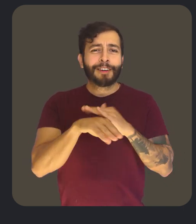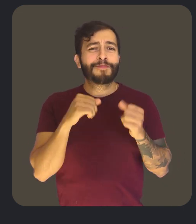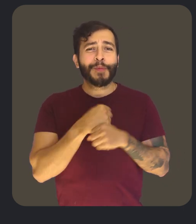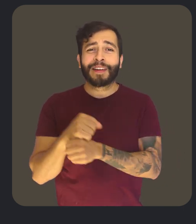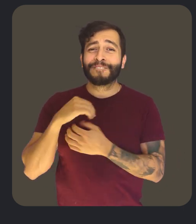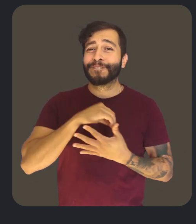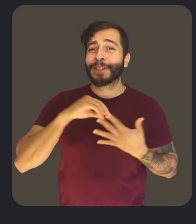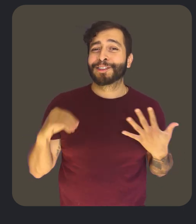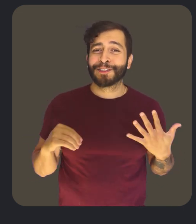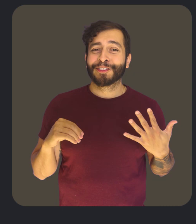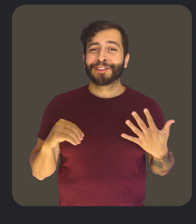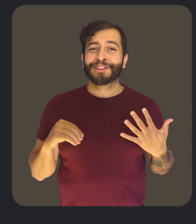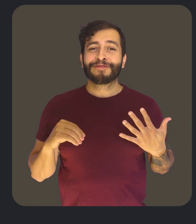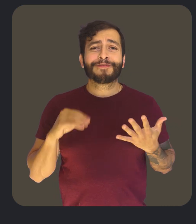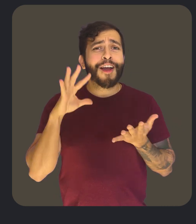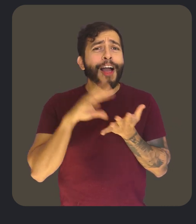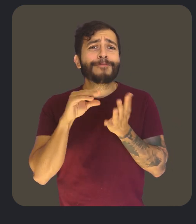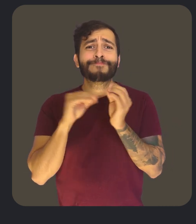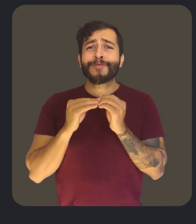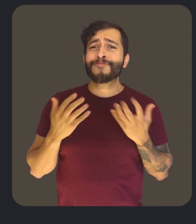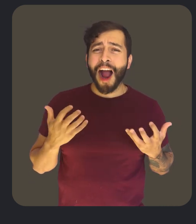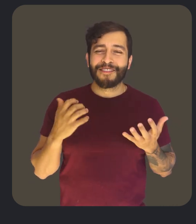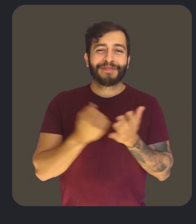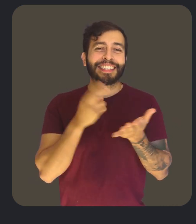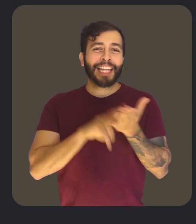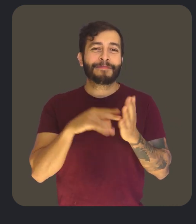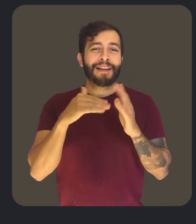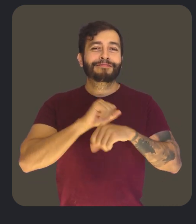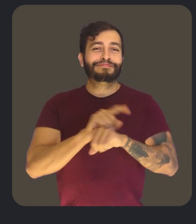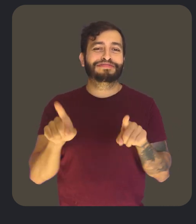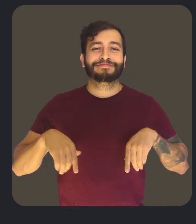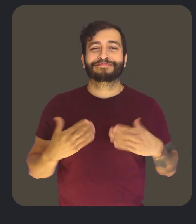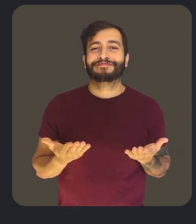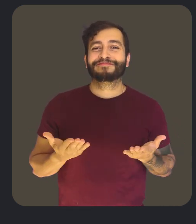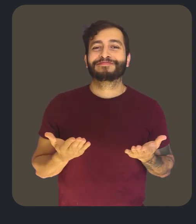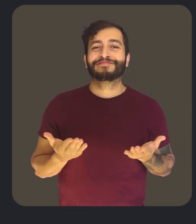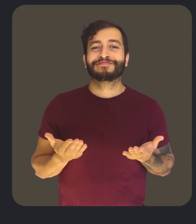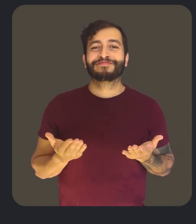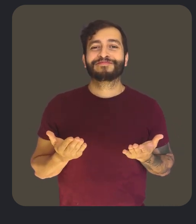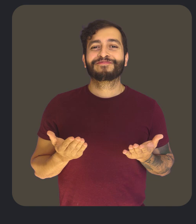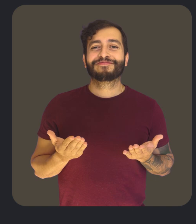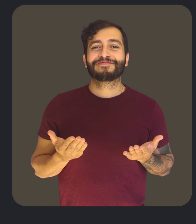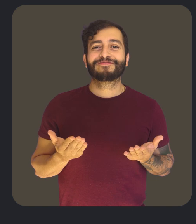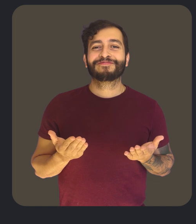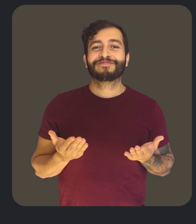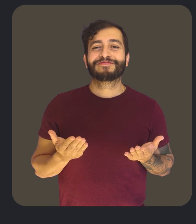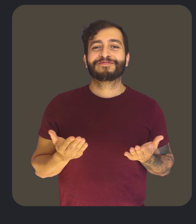our accessibility products and features. To learn more, sign up for our accessibility newsletter at g.co slash a11y